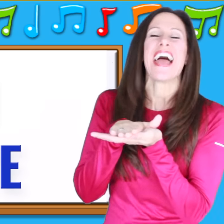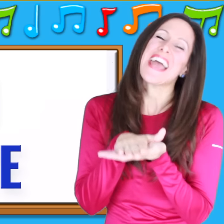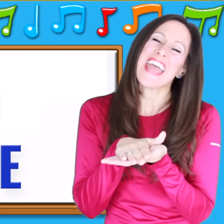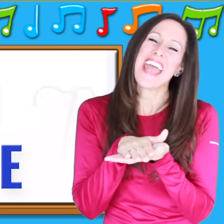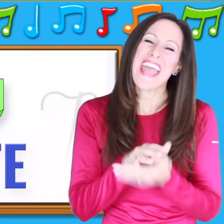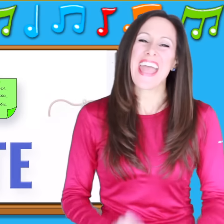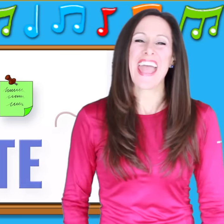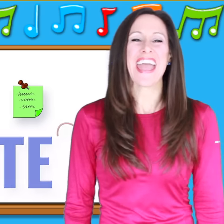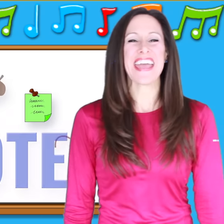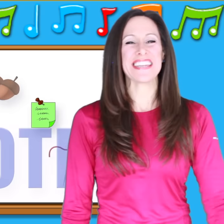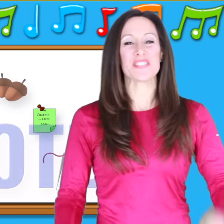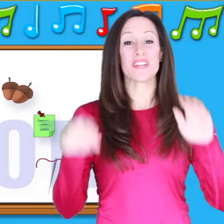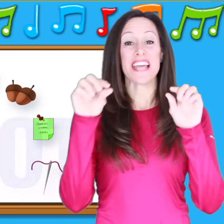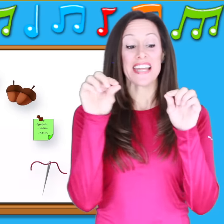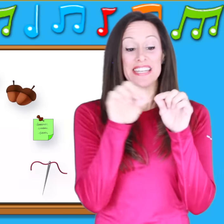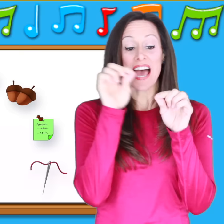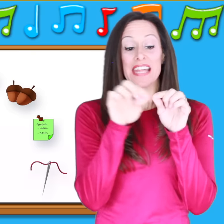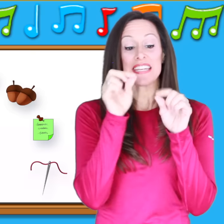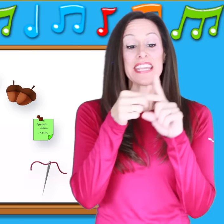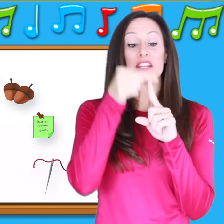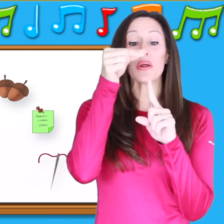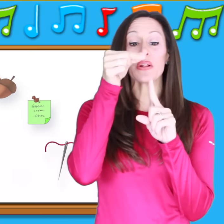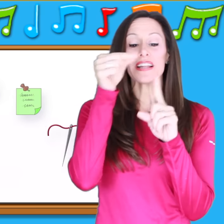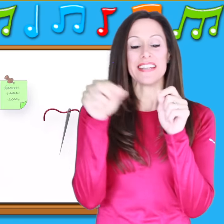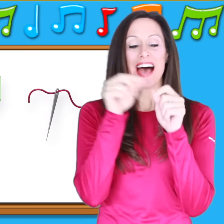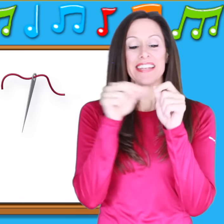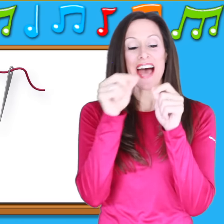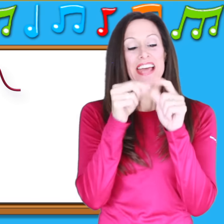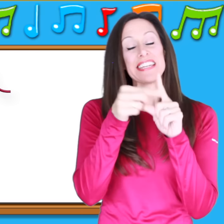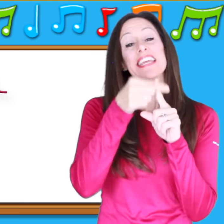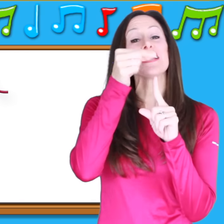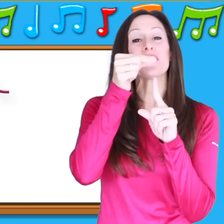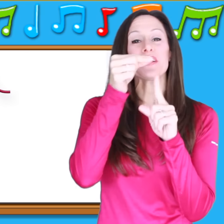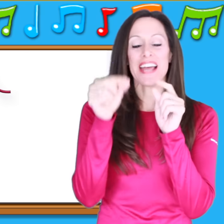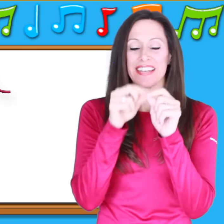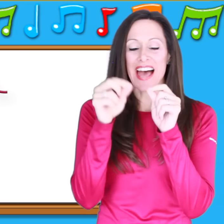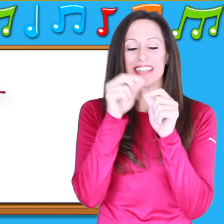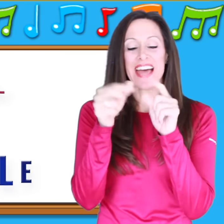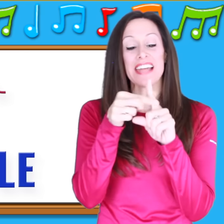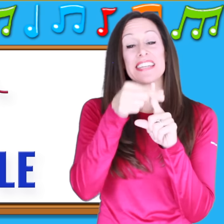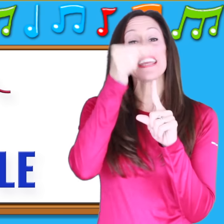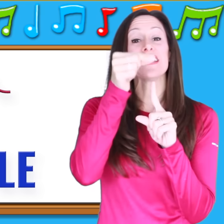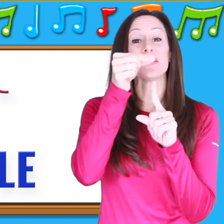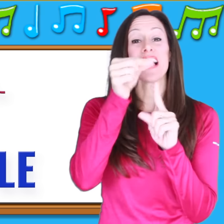N is for n-n-needle, n-n-needle, n-n-needle.